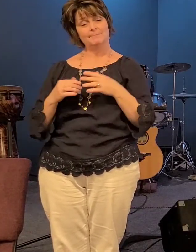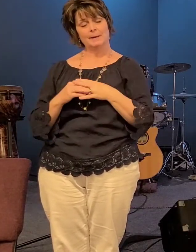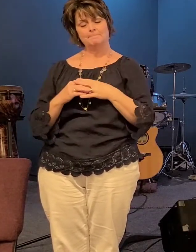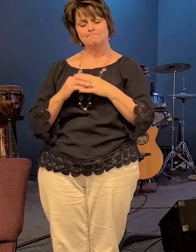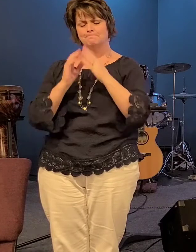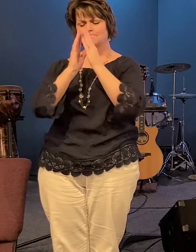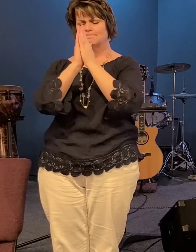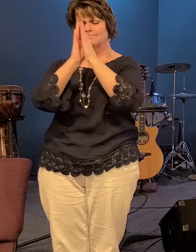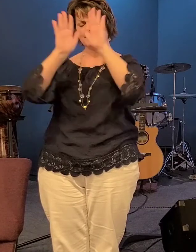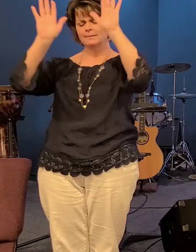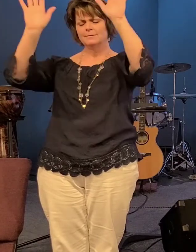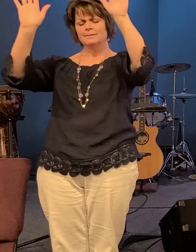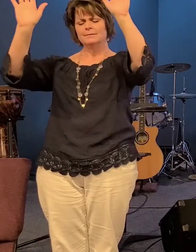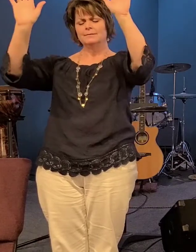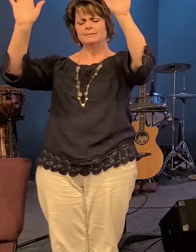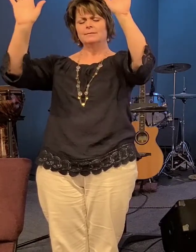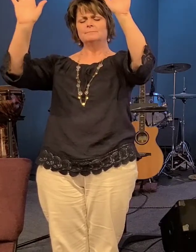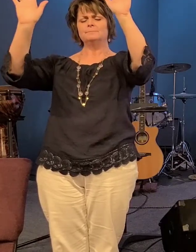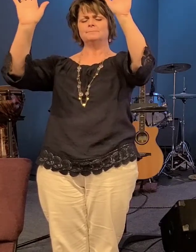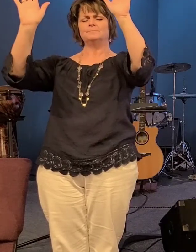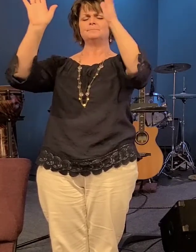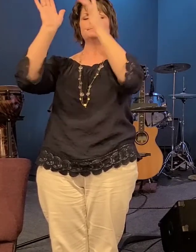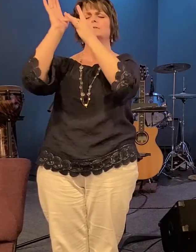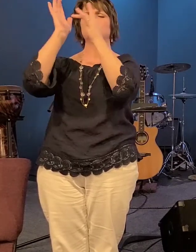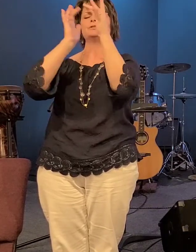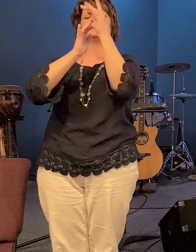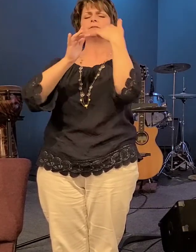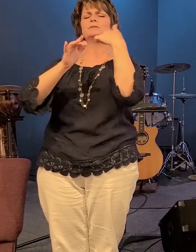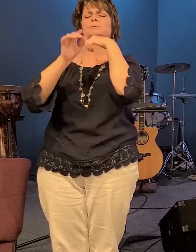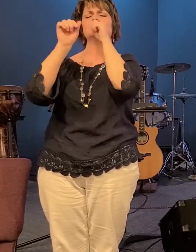jesus we bless you we thank you for your presence